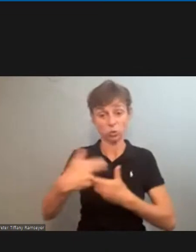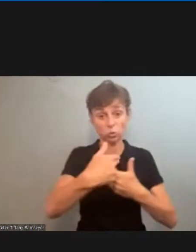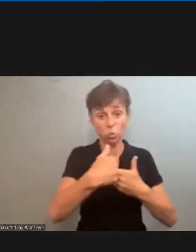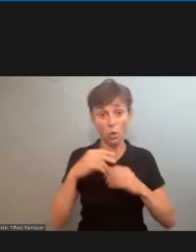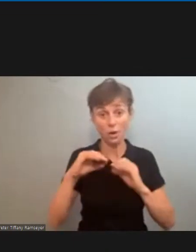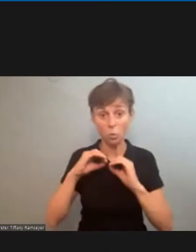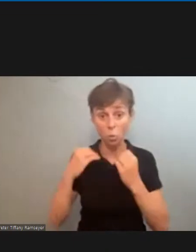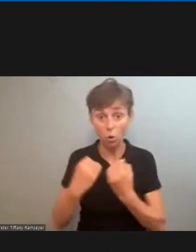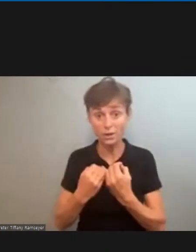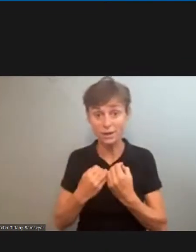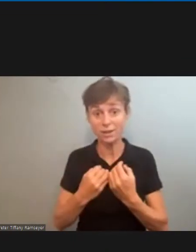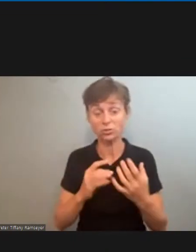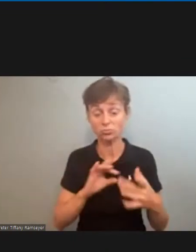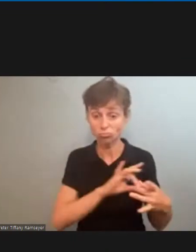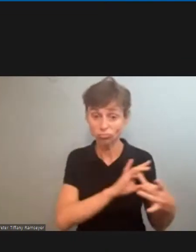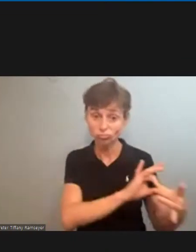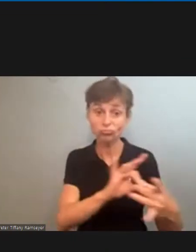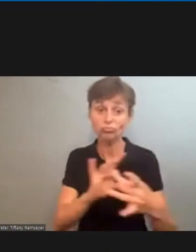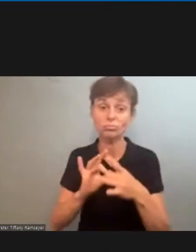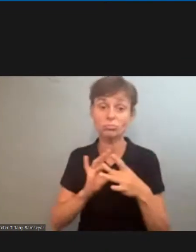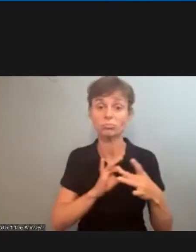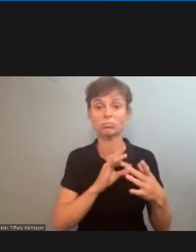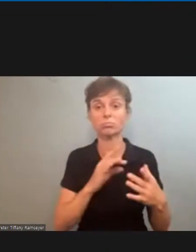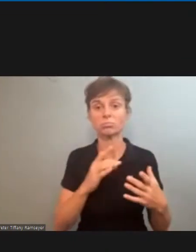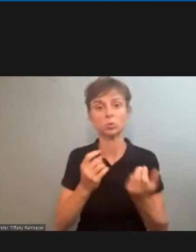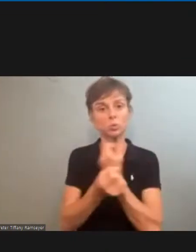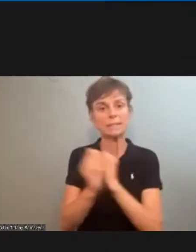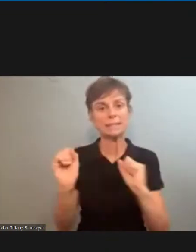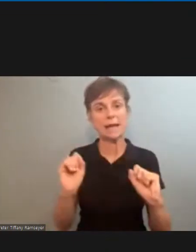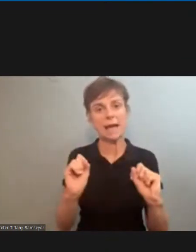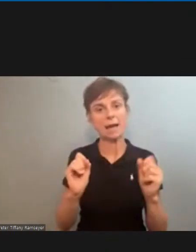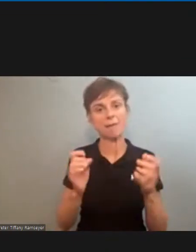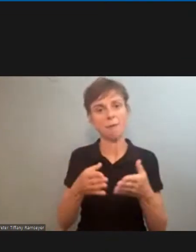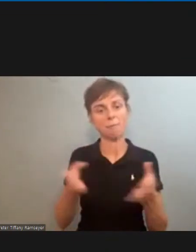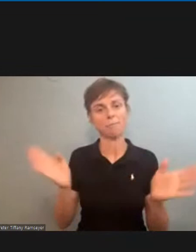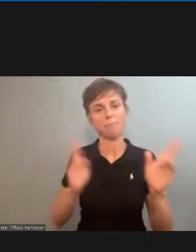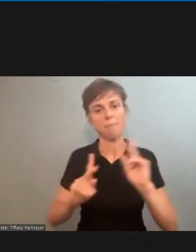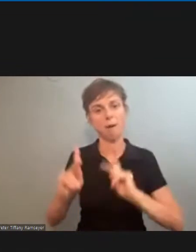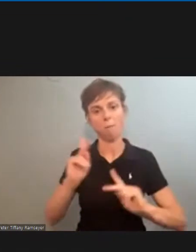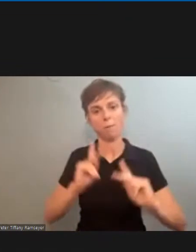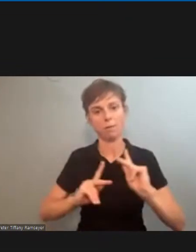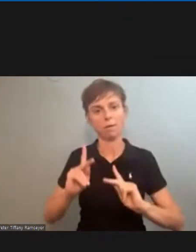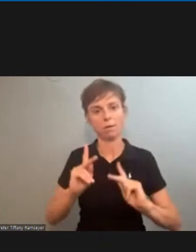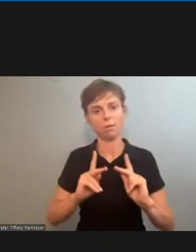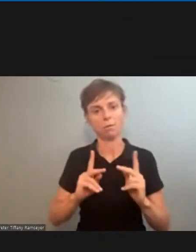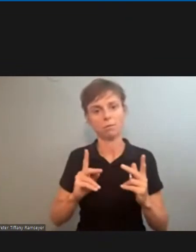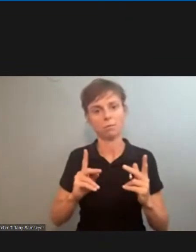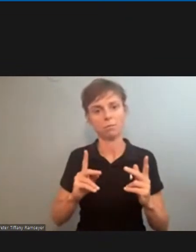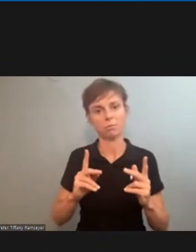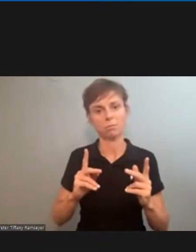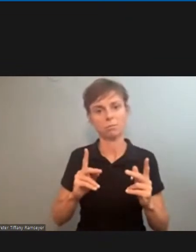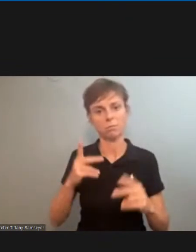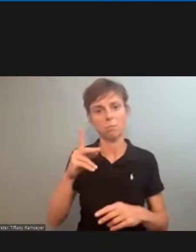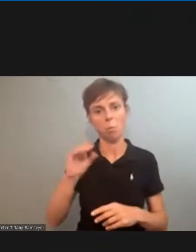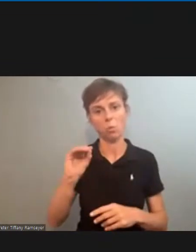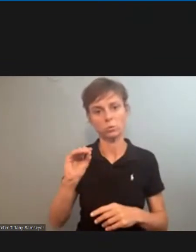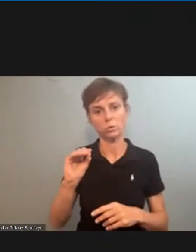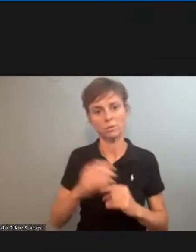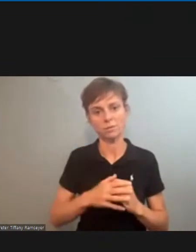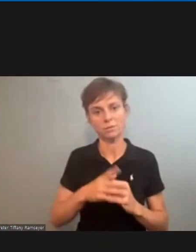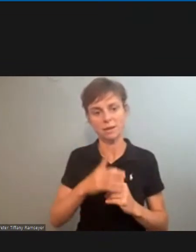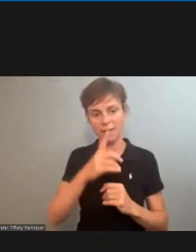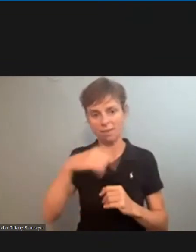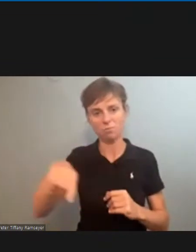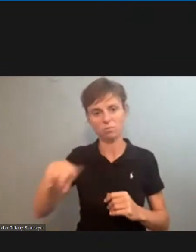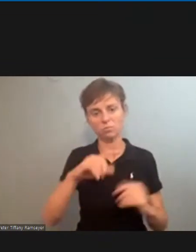individuals who are part of a grand alliance to save the public postal service they too uh are sending a message that helps build